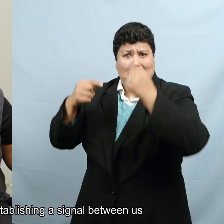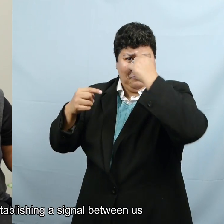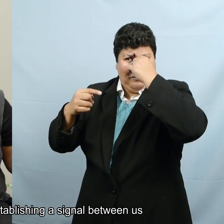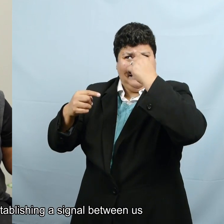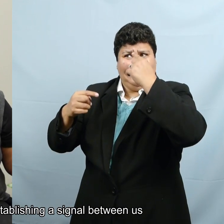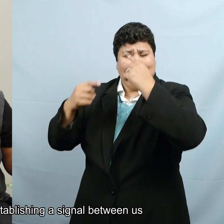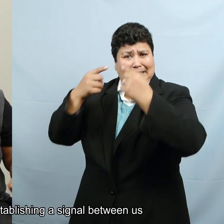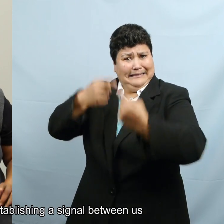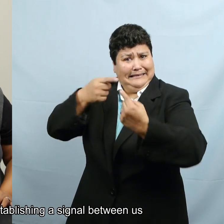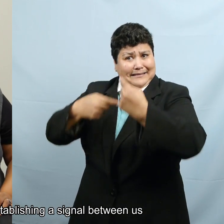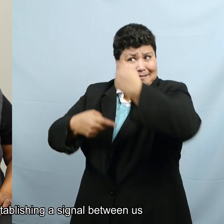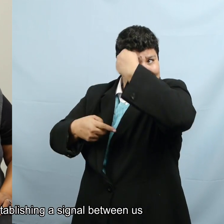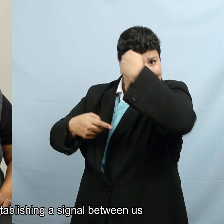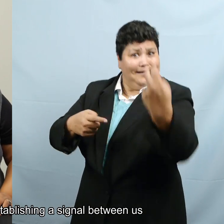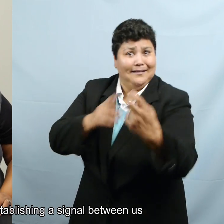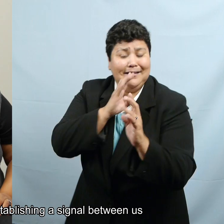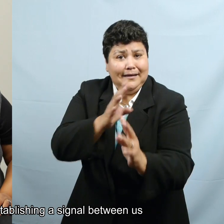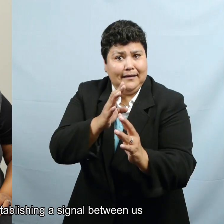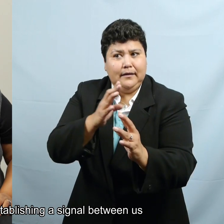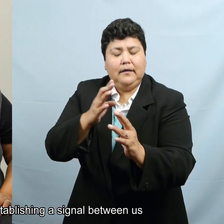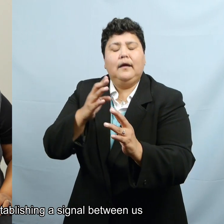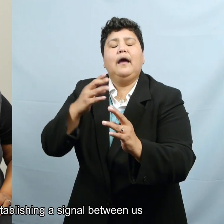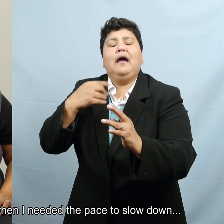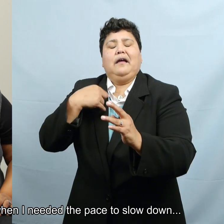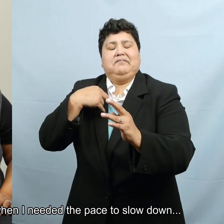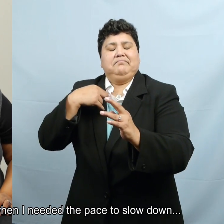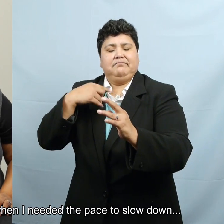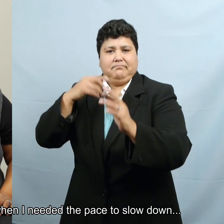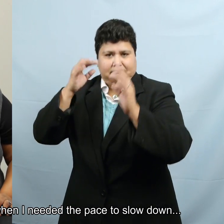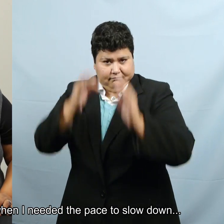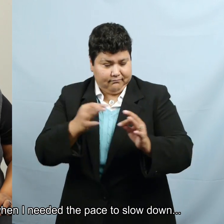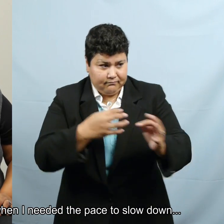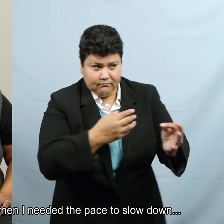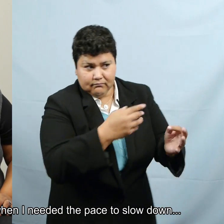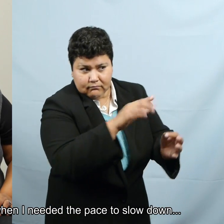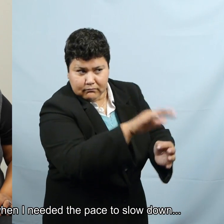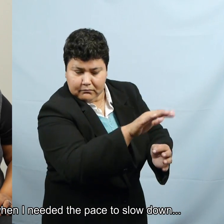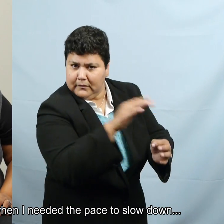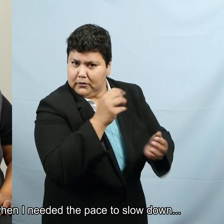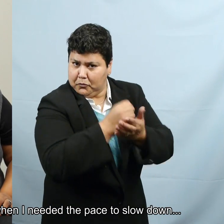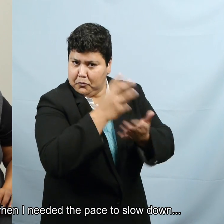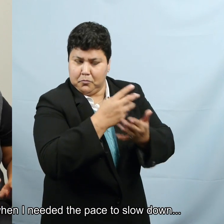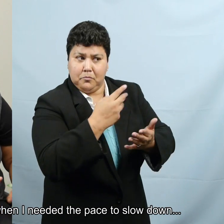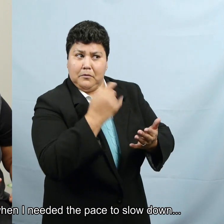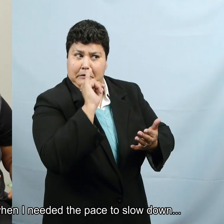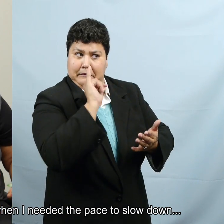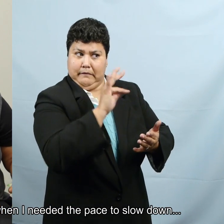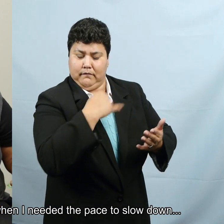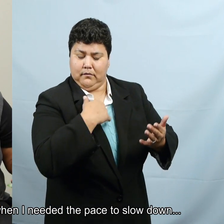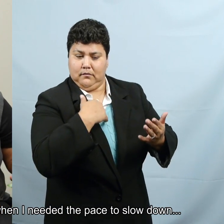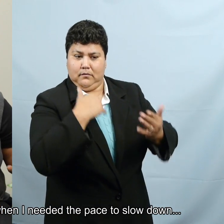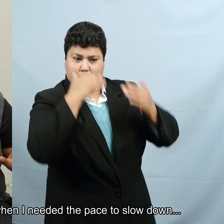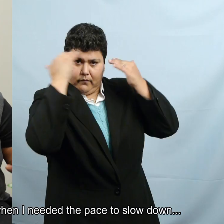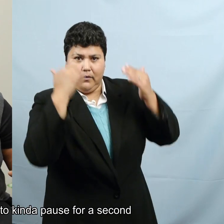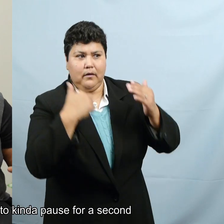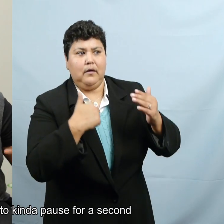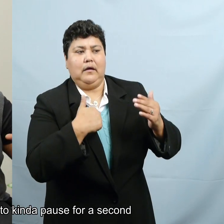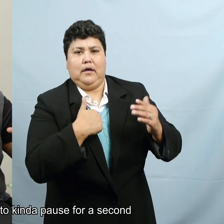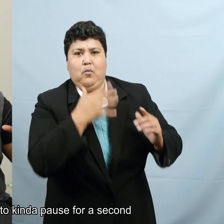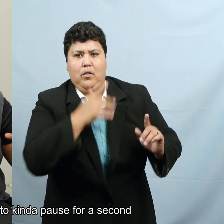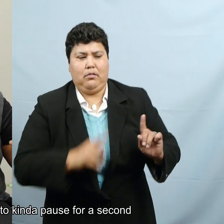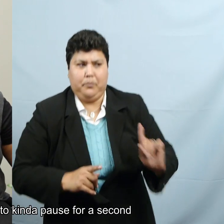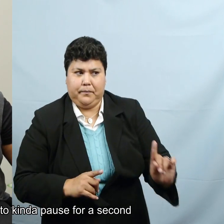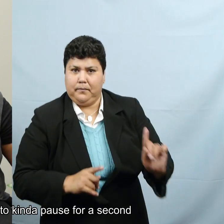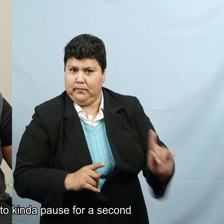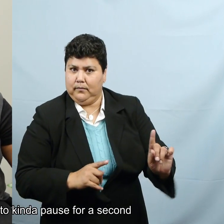talk to the social worker about establishing a signal between us to let her know when I needed, uh, uh, pace to slow down,